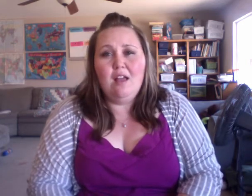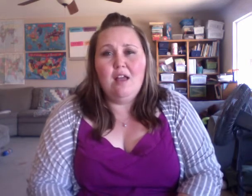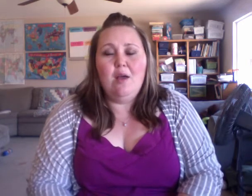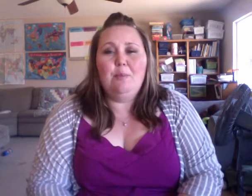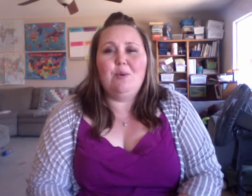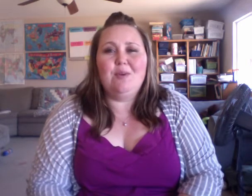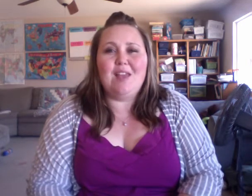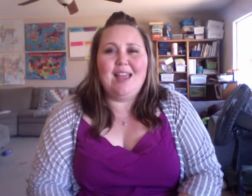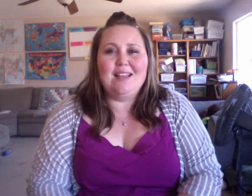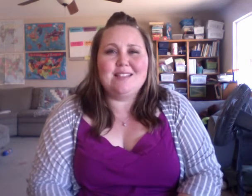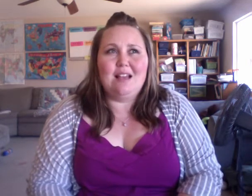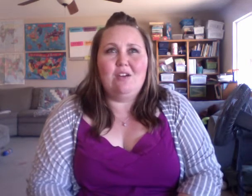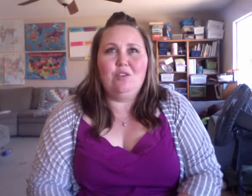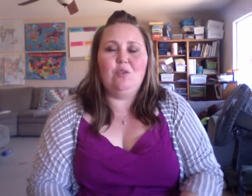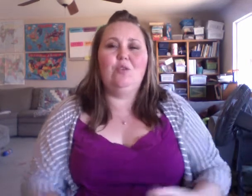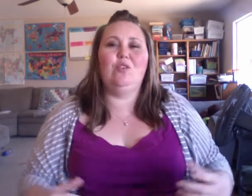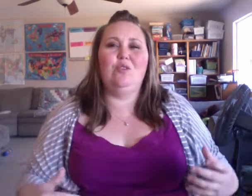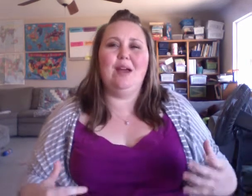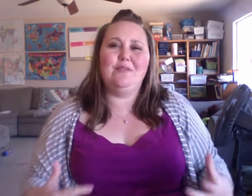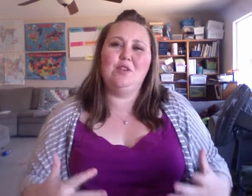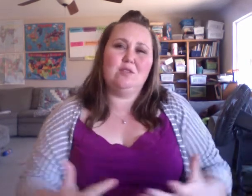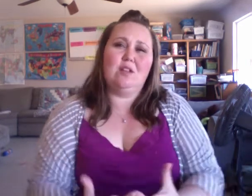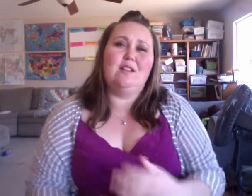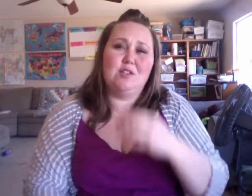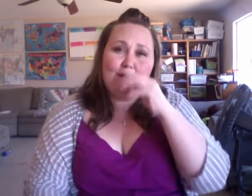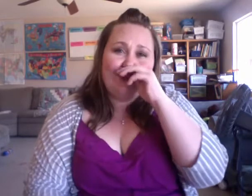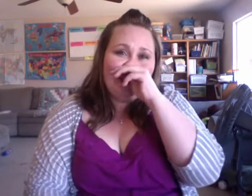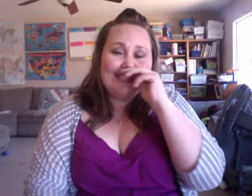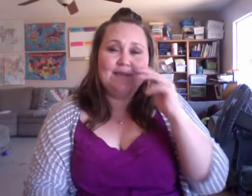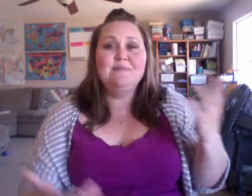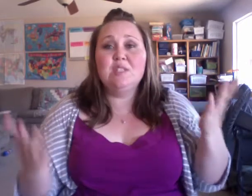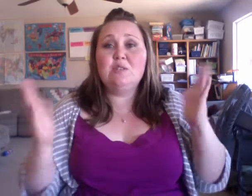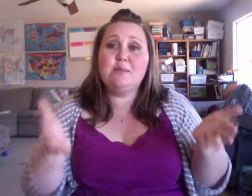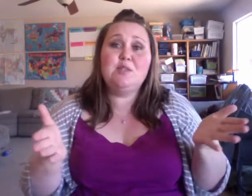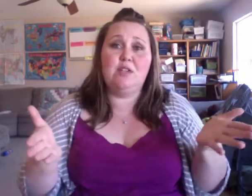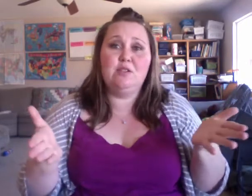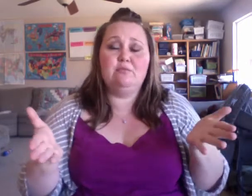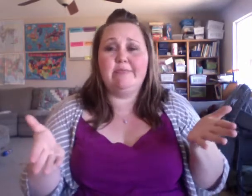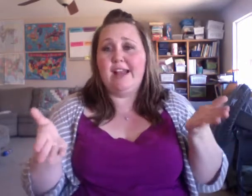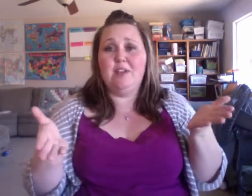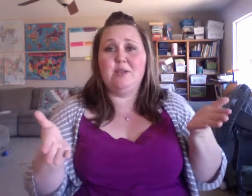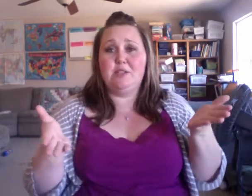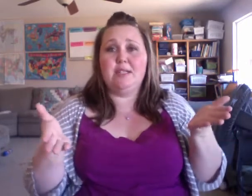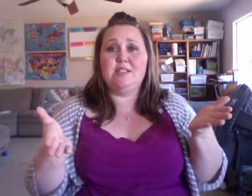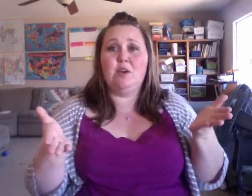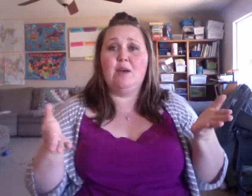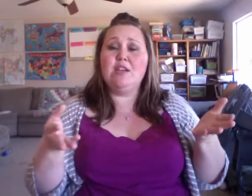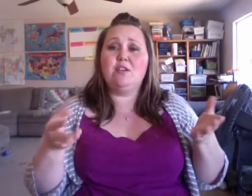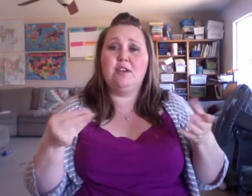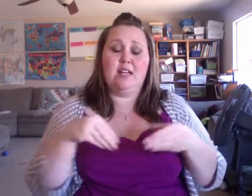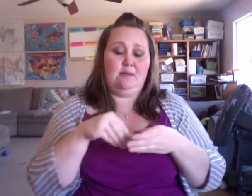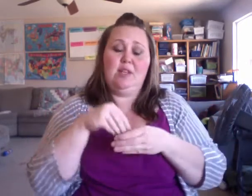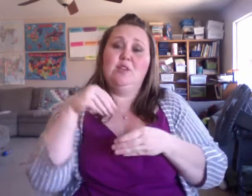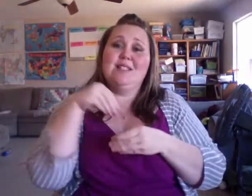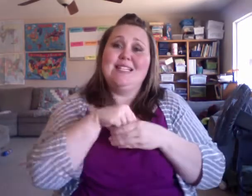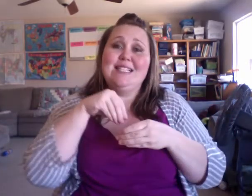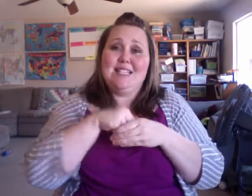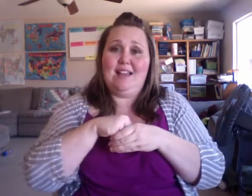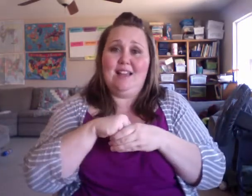but with ASL you have to use a lot of descriptors, so it's up to you on how you want to do it. So endocrine, I'm going to use inside